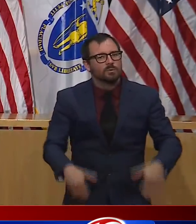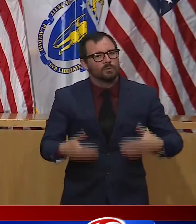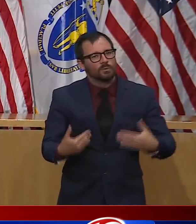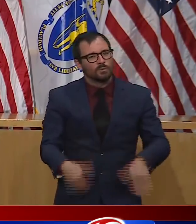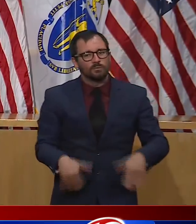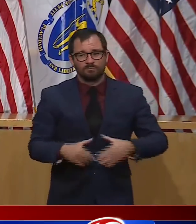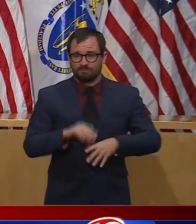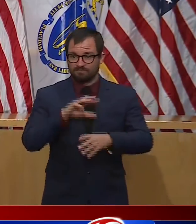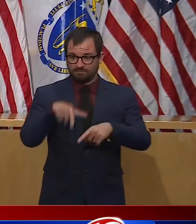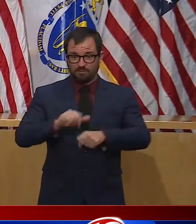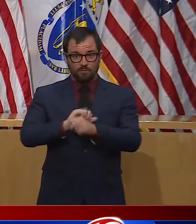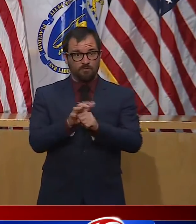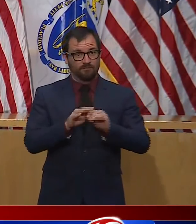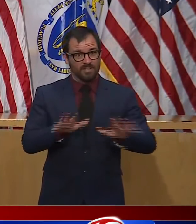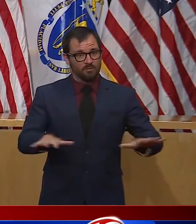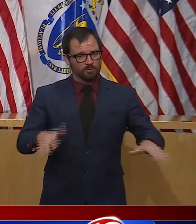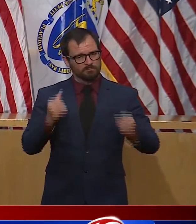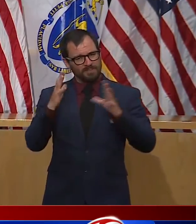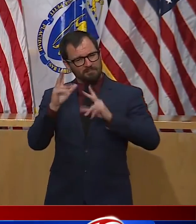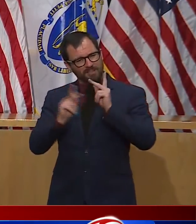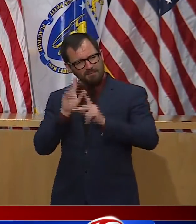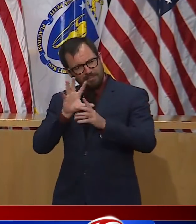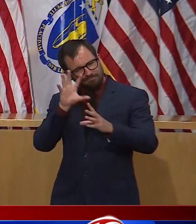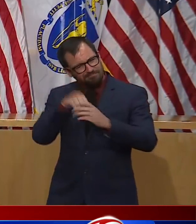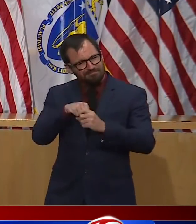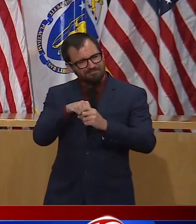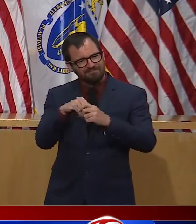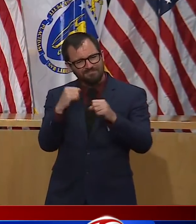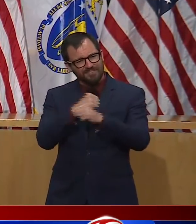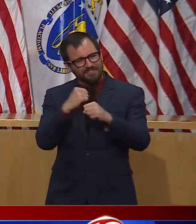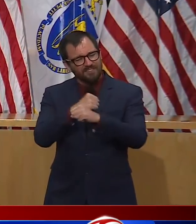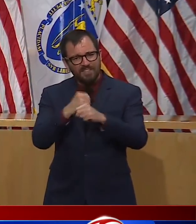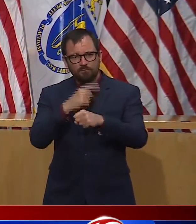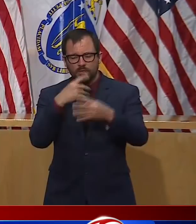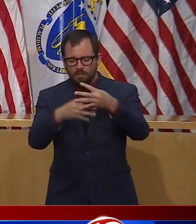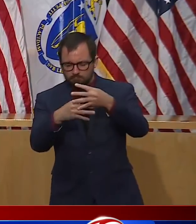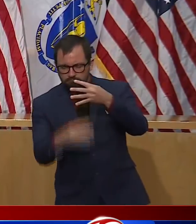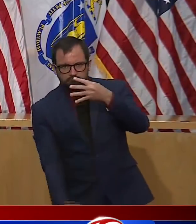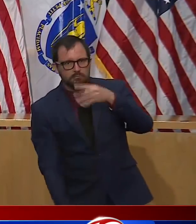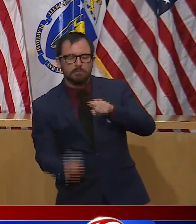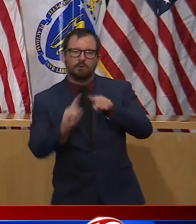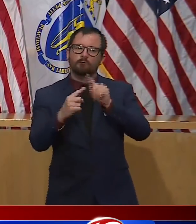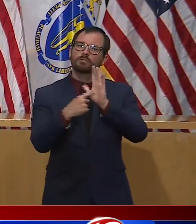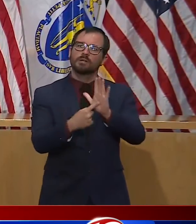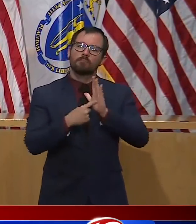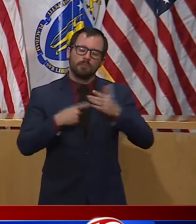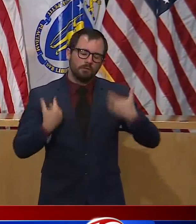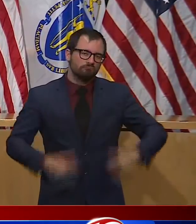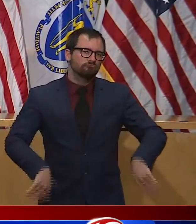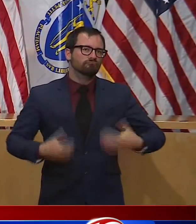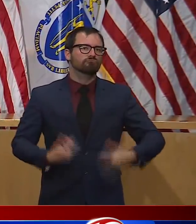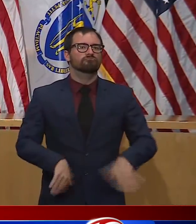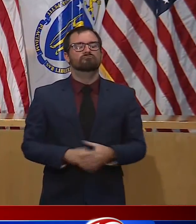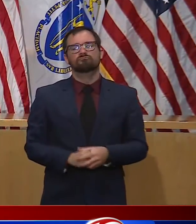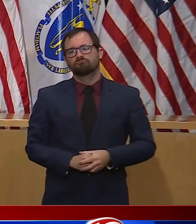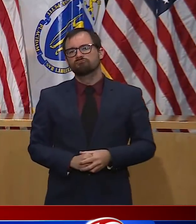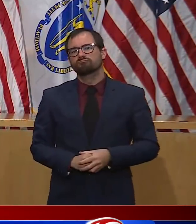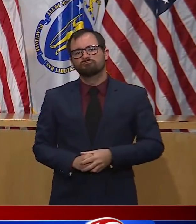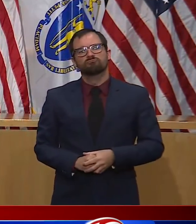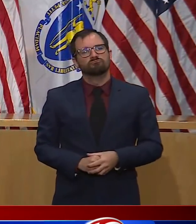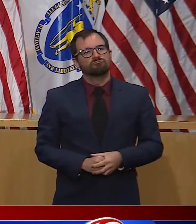Today, as we start the phased return to our new normal, we are going to ask people once again